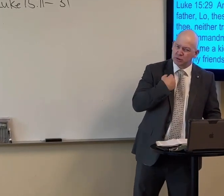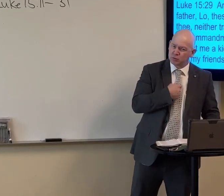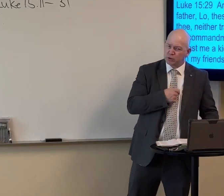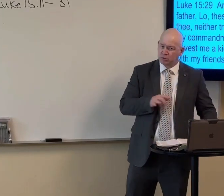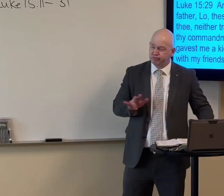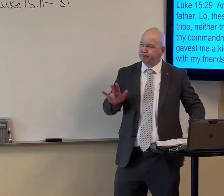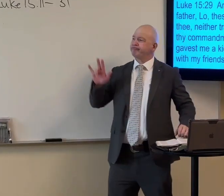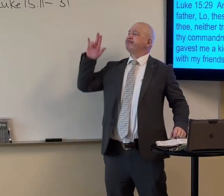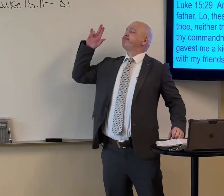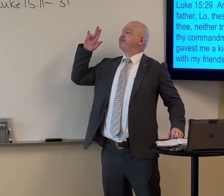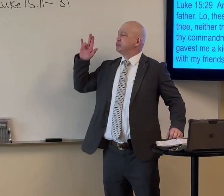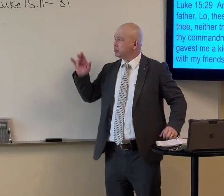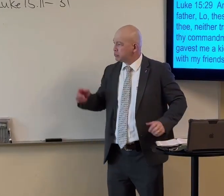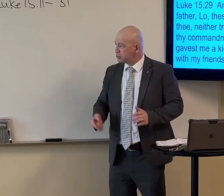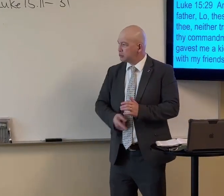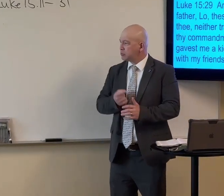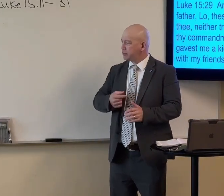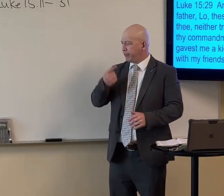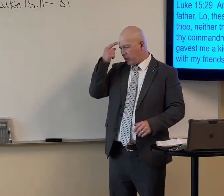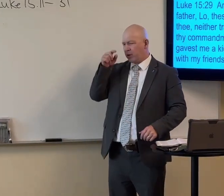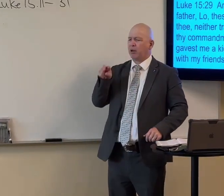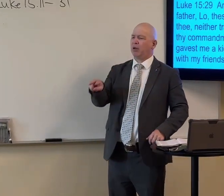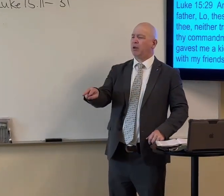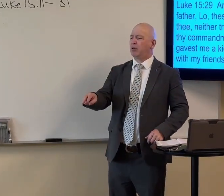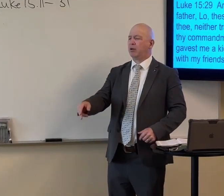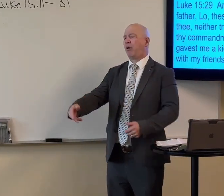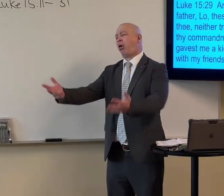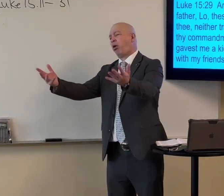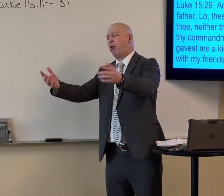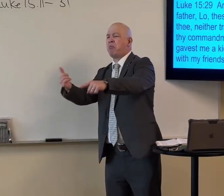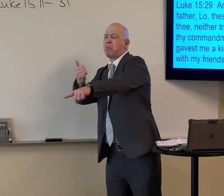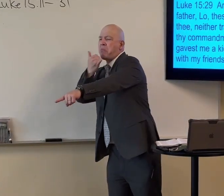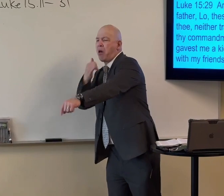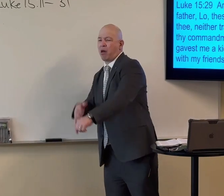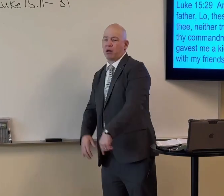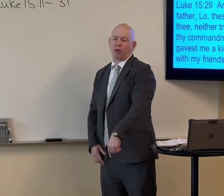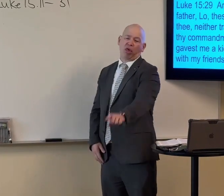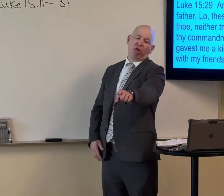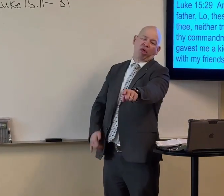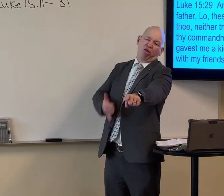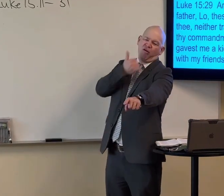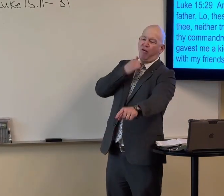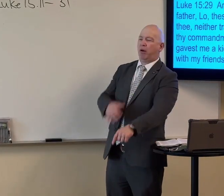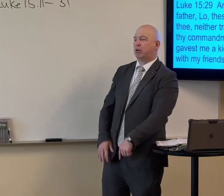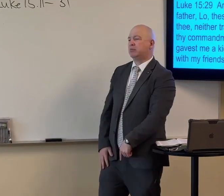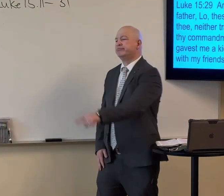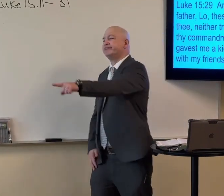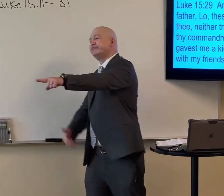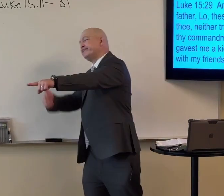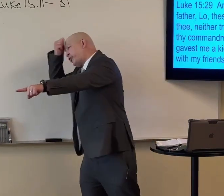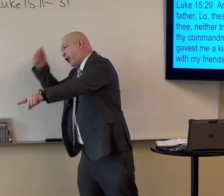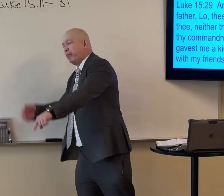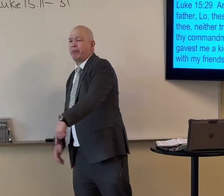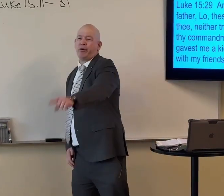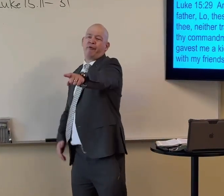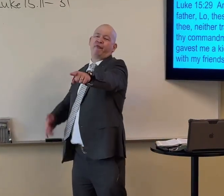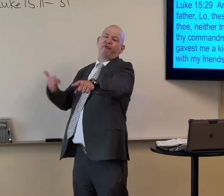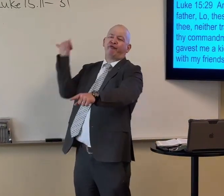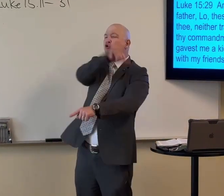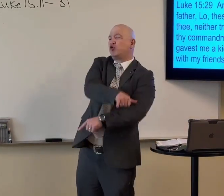So question. Are we sometimes pious like that older son? We think we're so much better. We look down on other people.